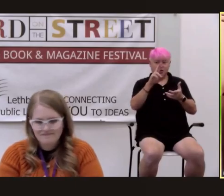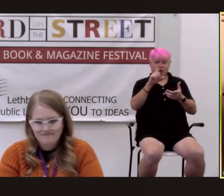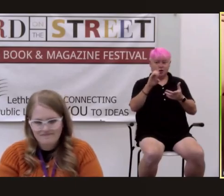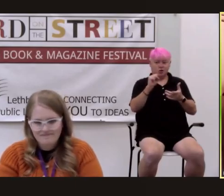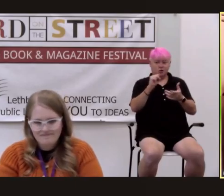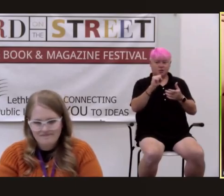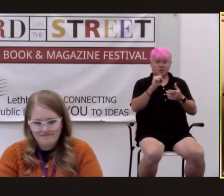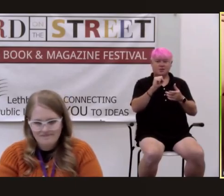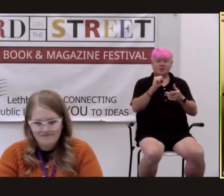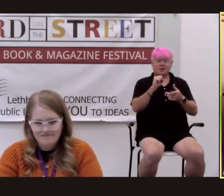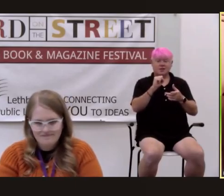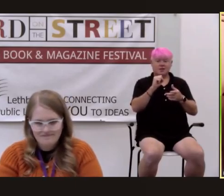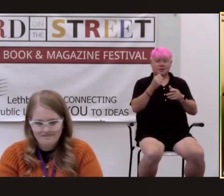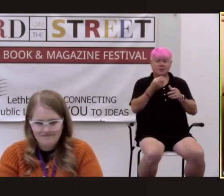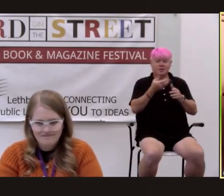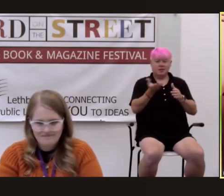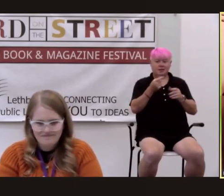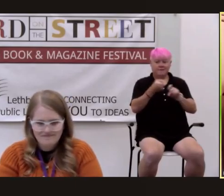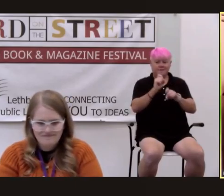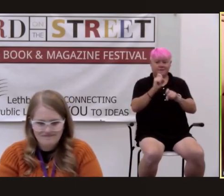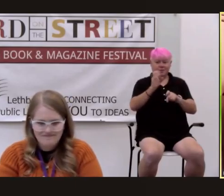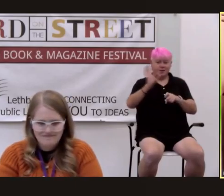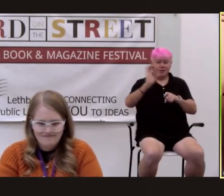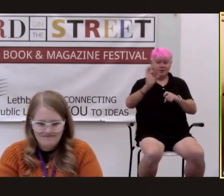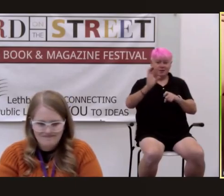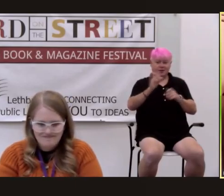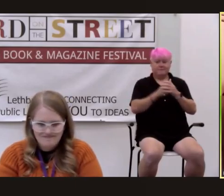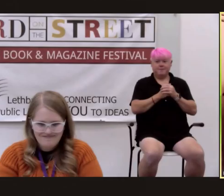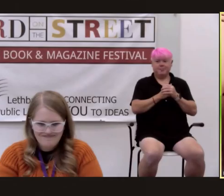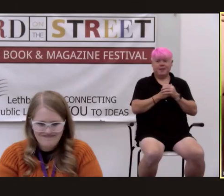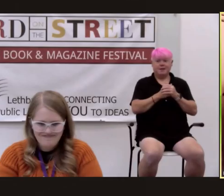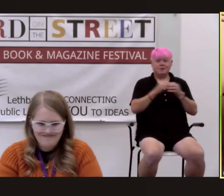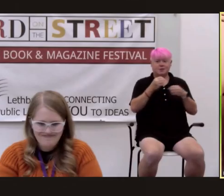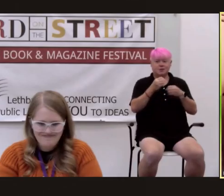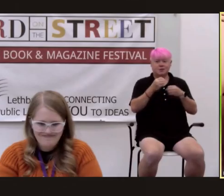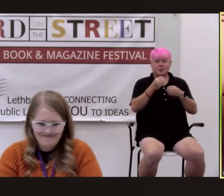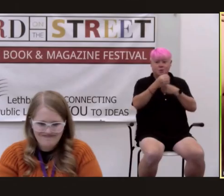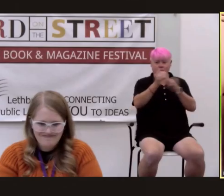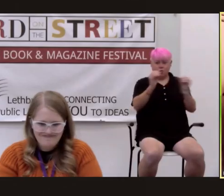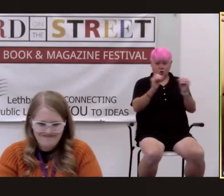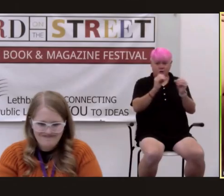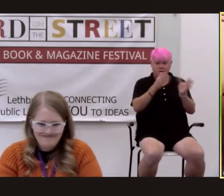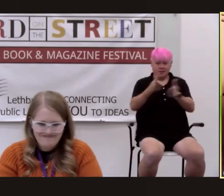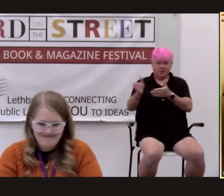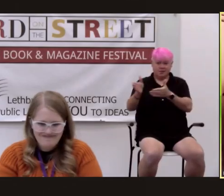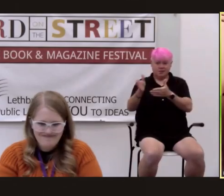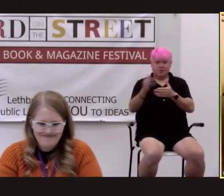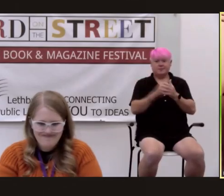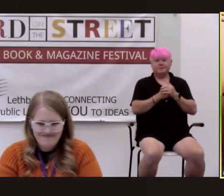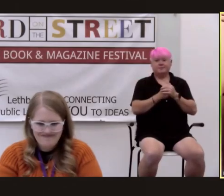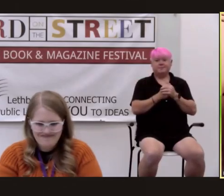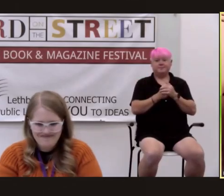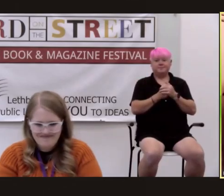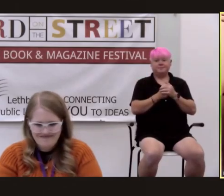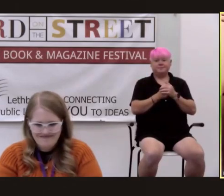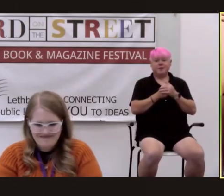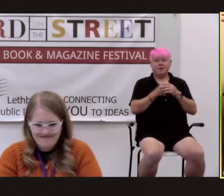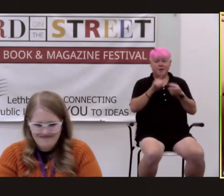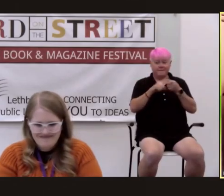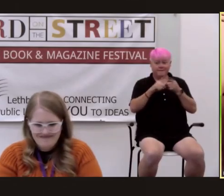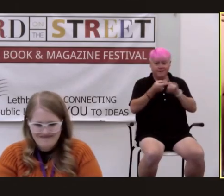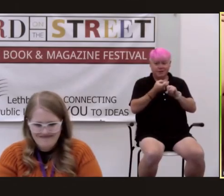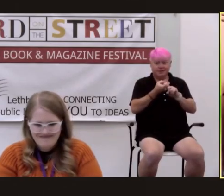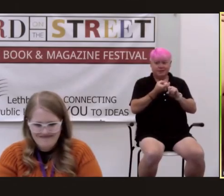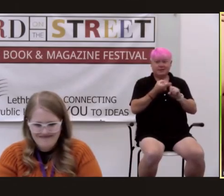i see randy is in the audience here amongst the organizers of word bridge with my friend alicia visser who i also see her name in the